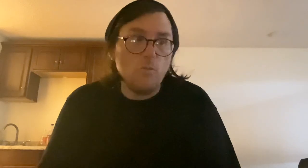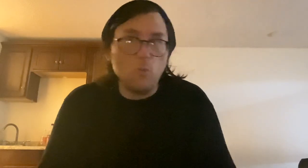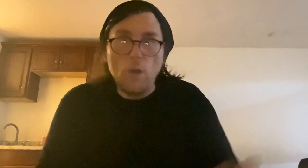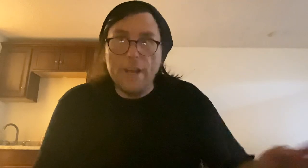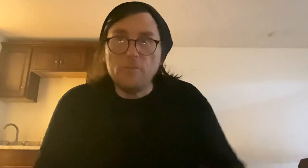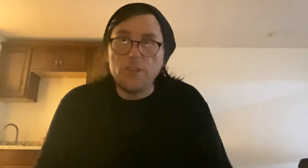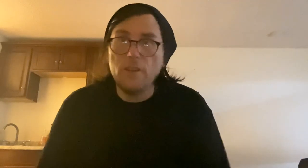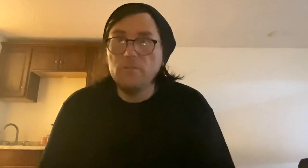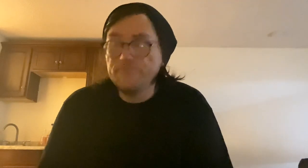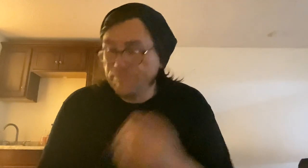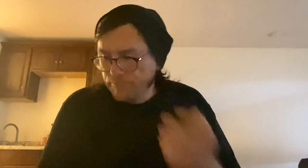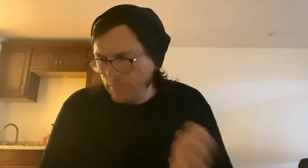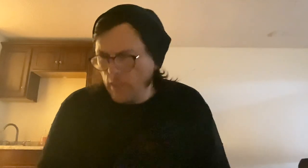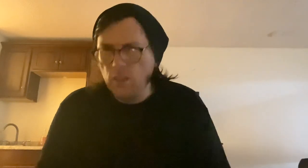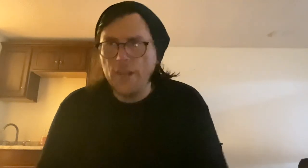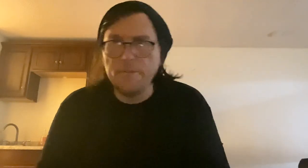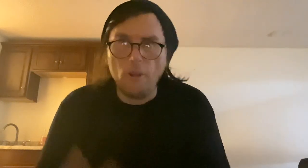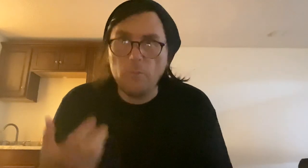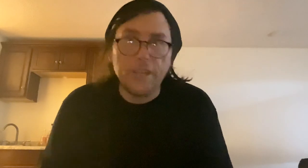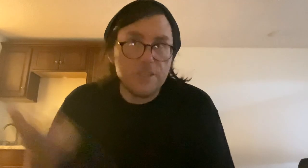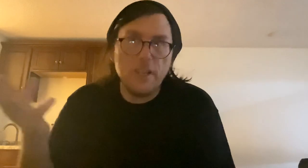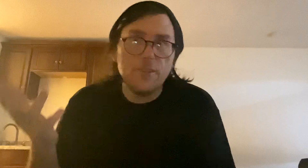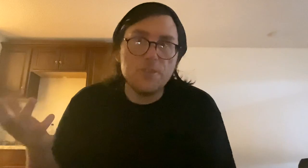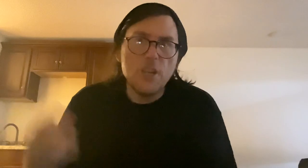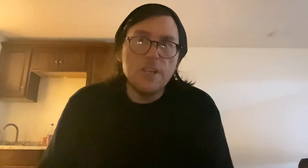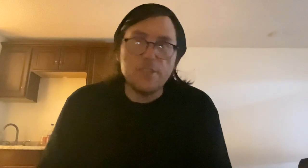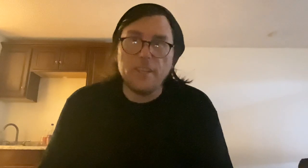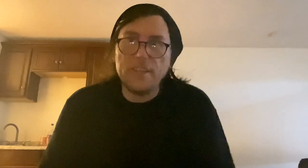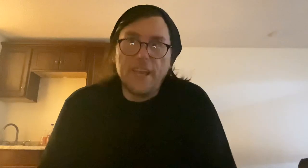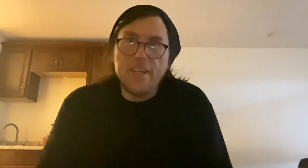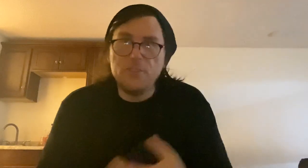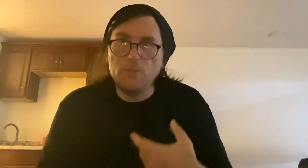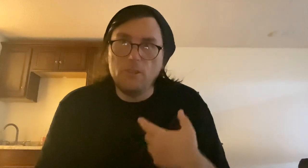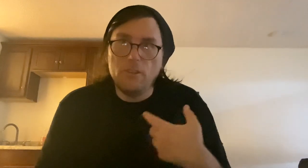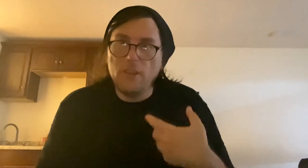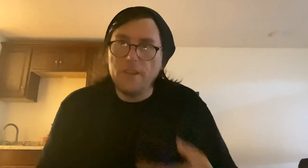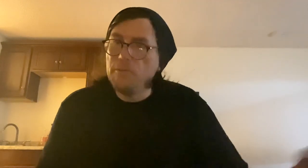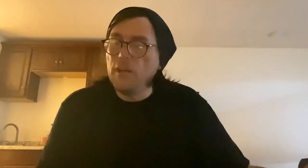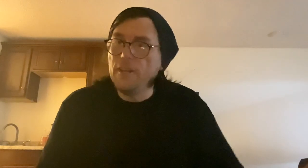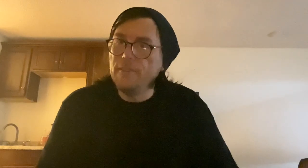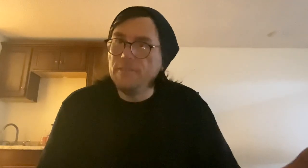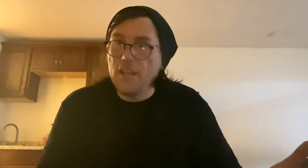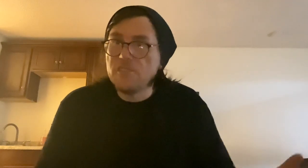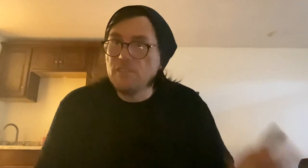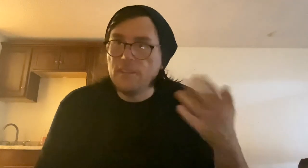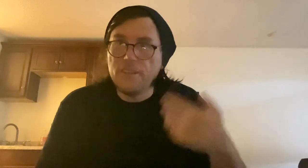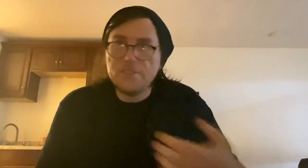over or whatever, you know. a lot of horrible things and others saying that they had to do a lot of not safe